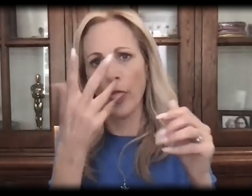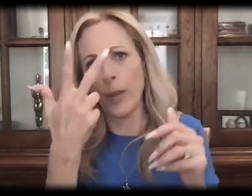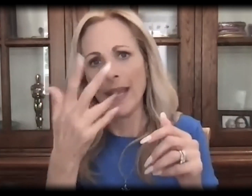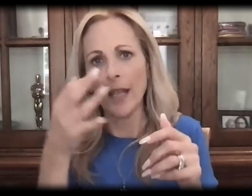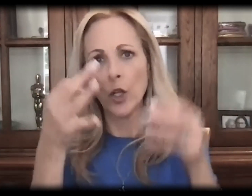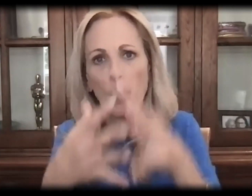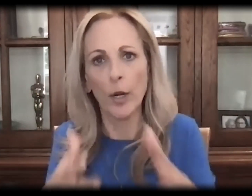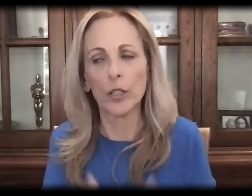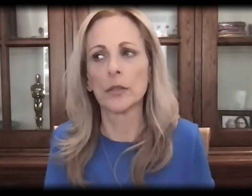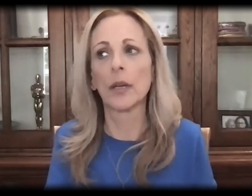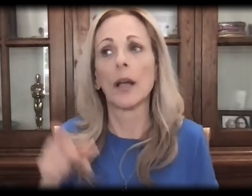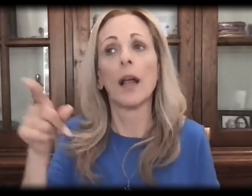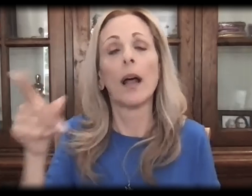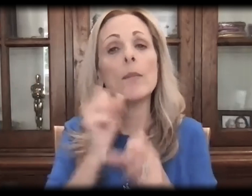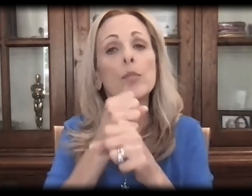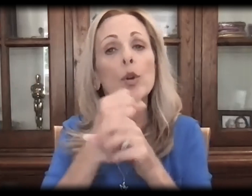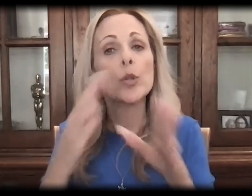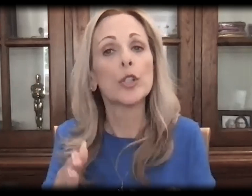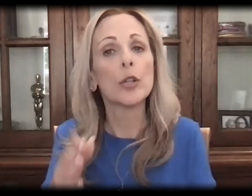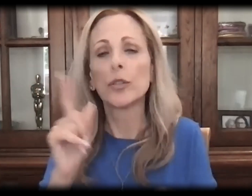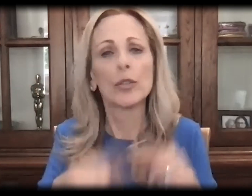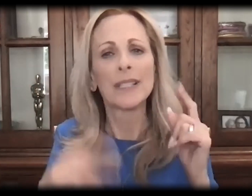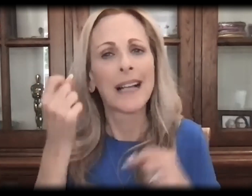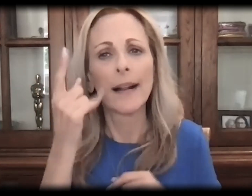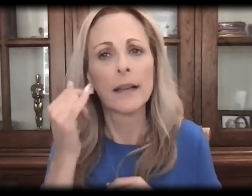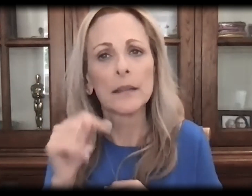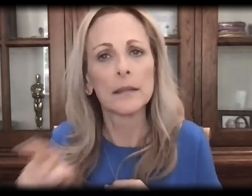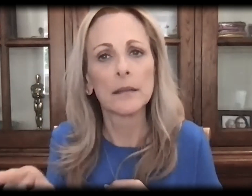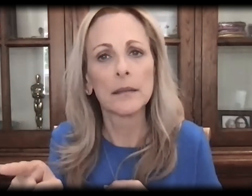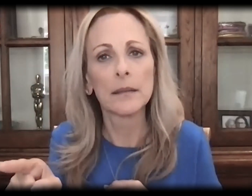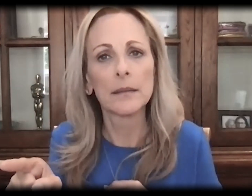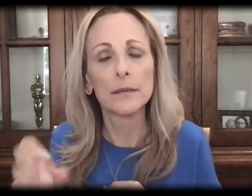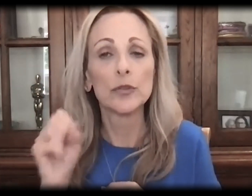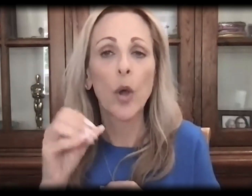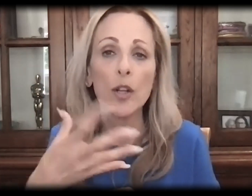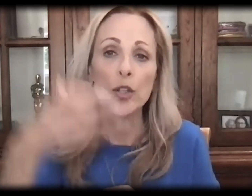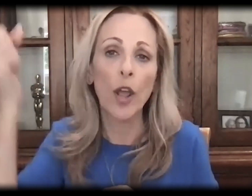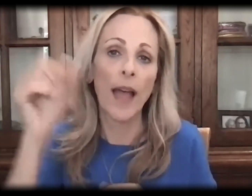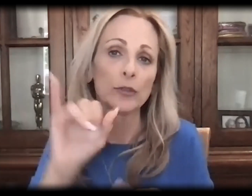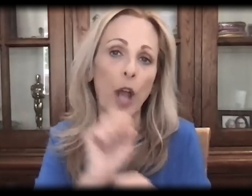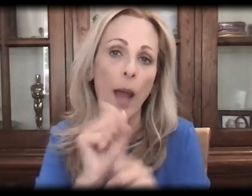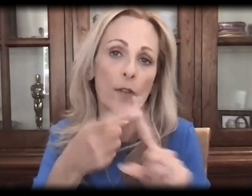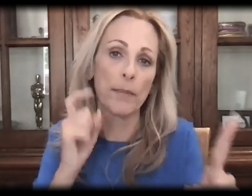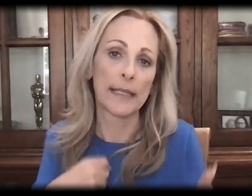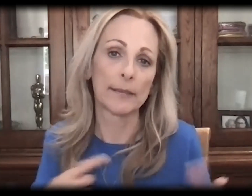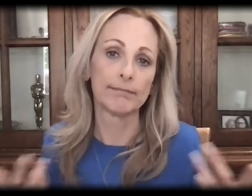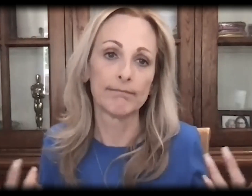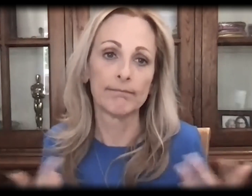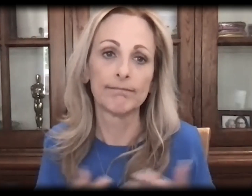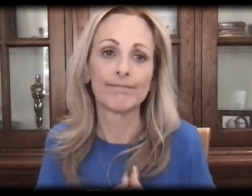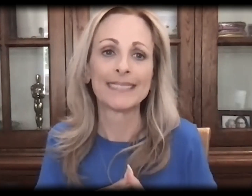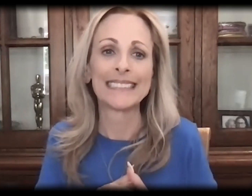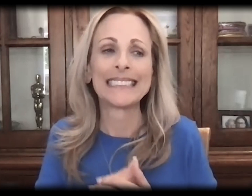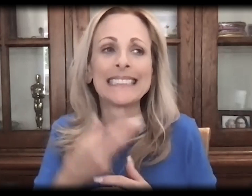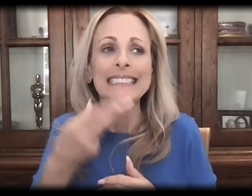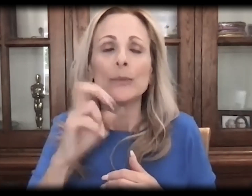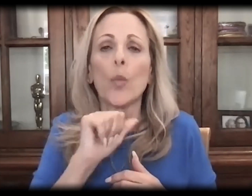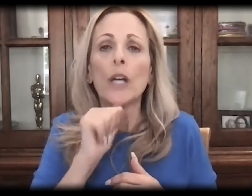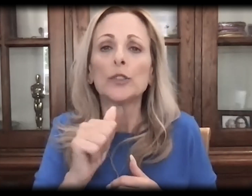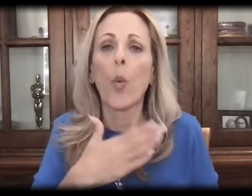mean, maybe one or two interpreters. I've had interpreters in other shows as roles. And the producer didn't get it. And after the offer